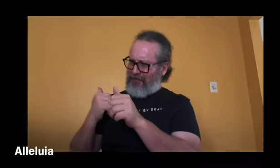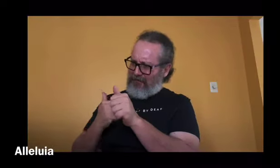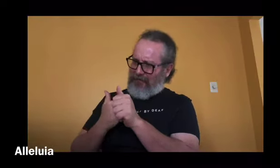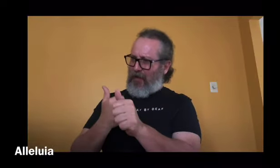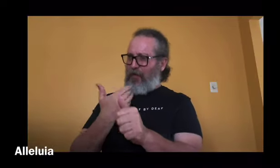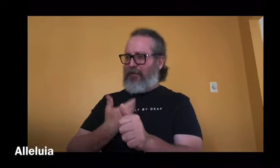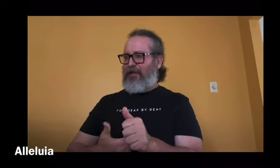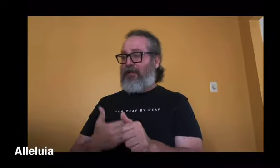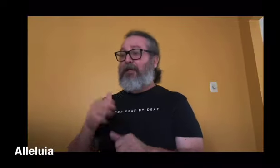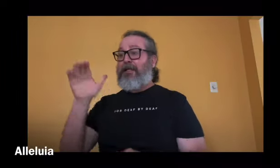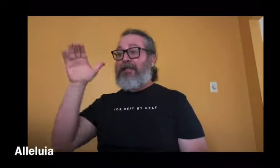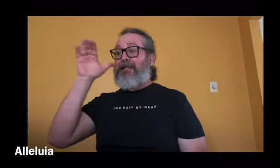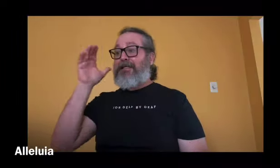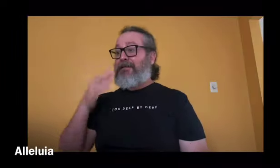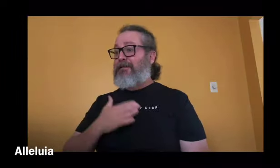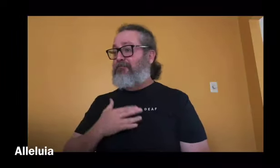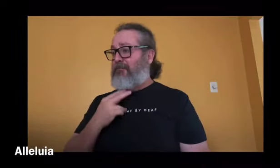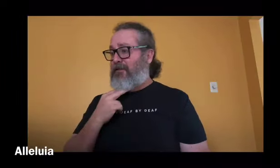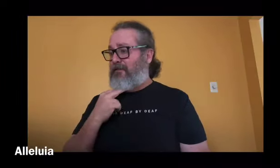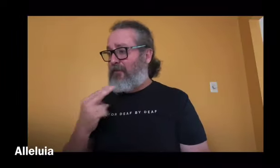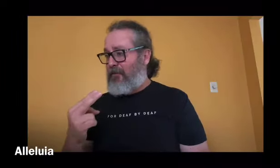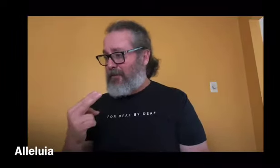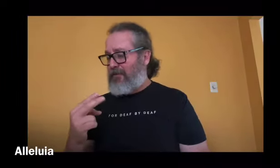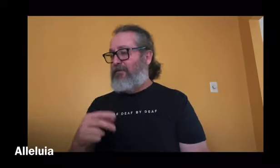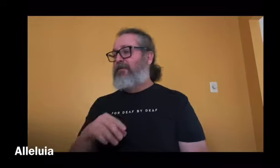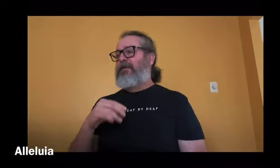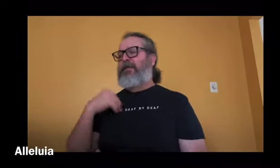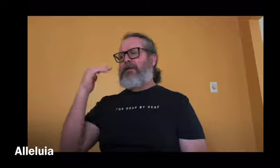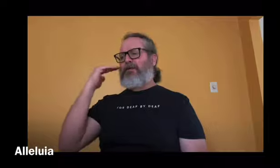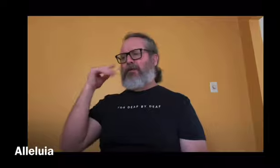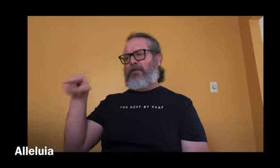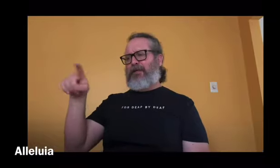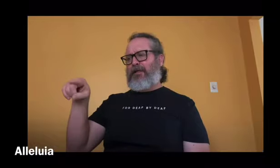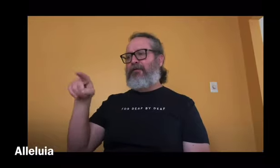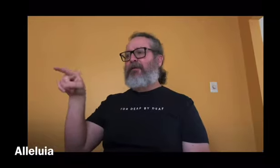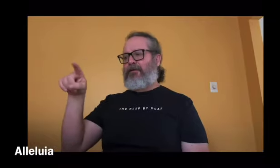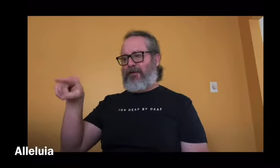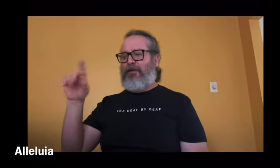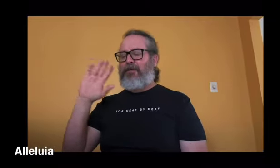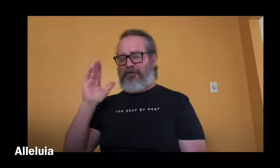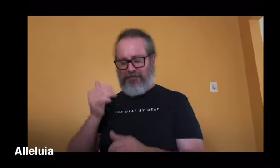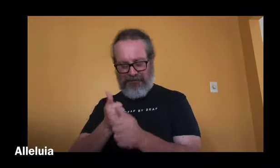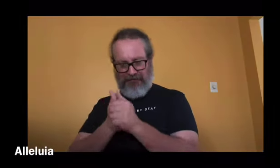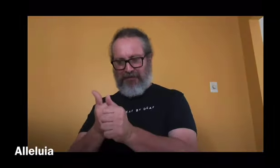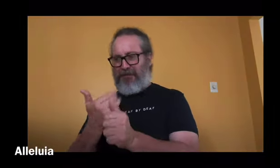is at hand. Repent and believe in the gospel.